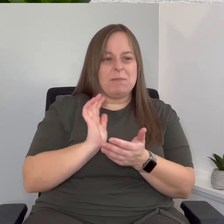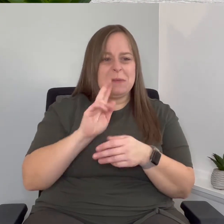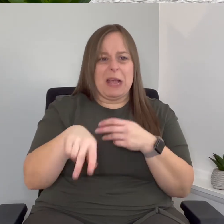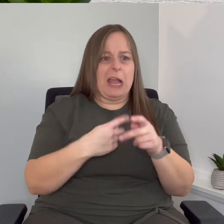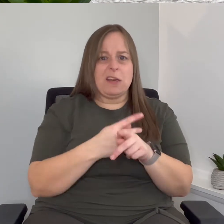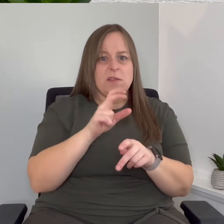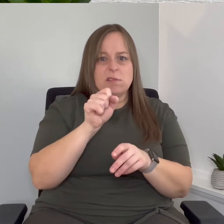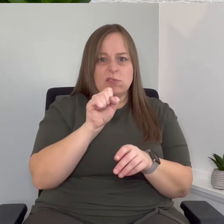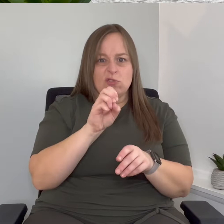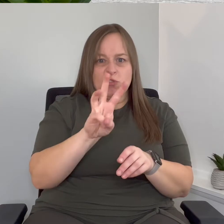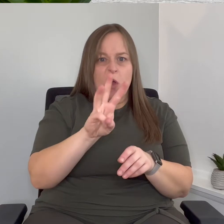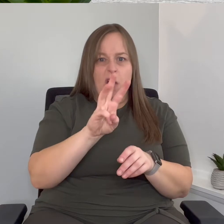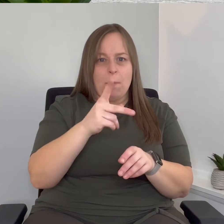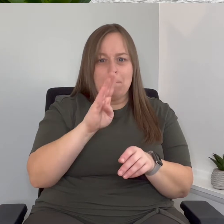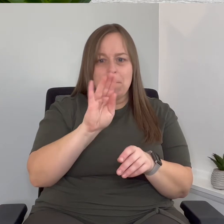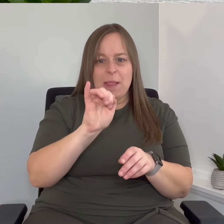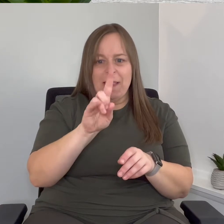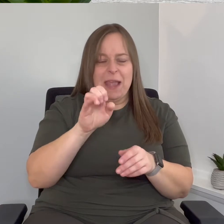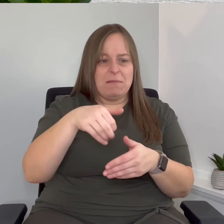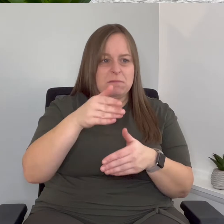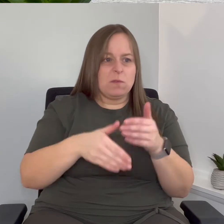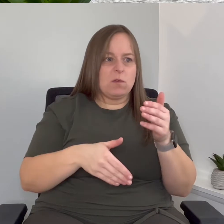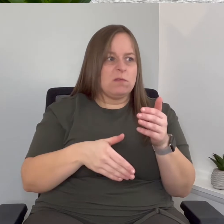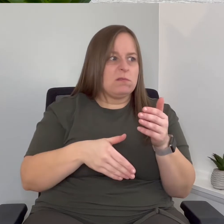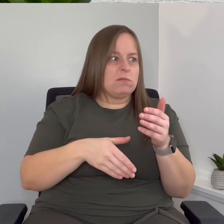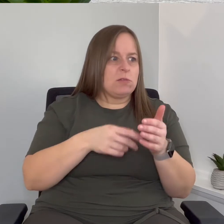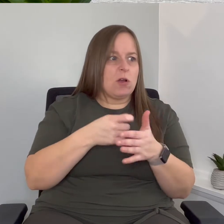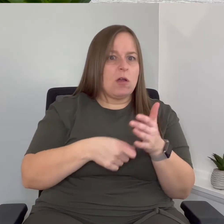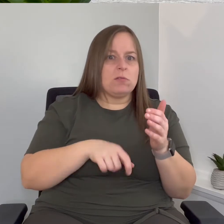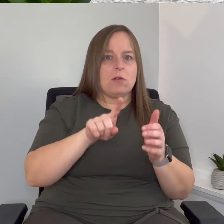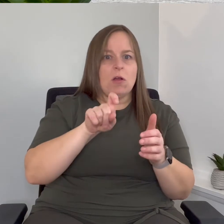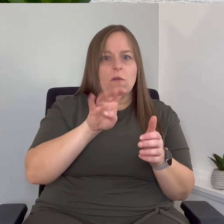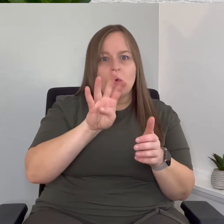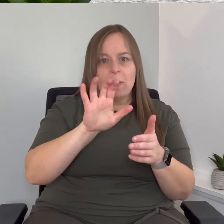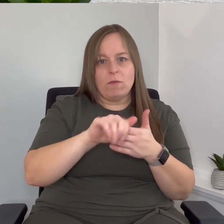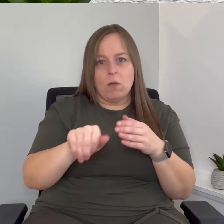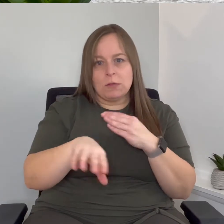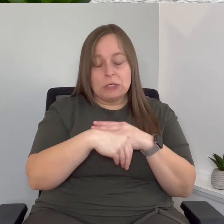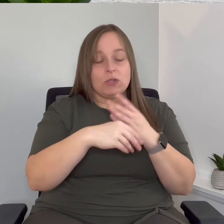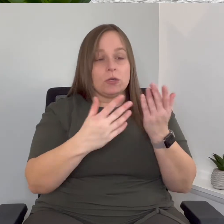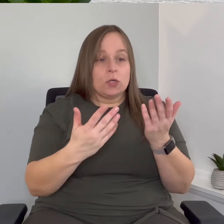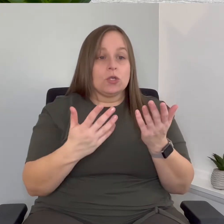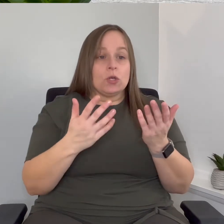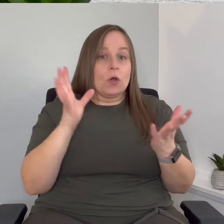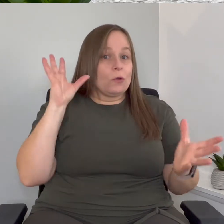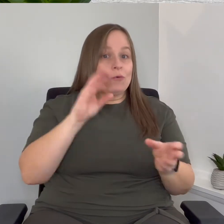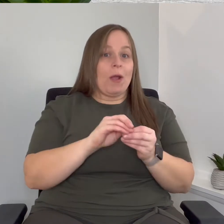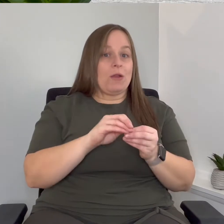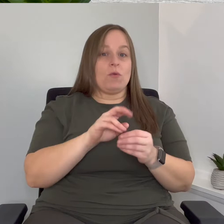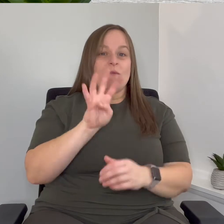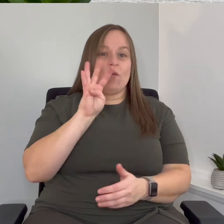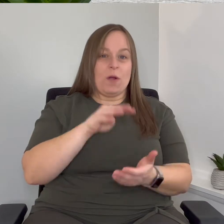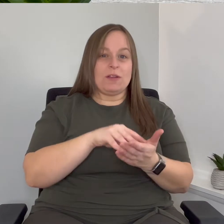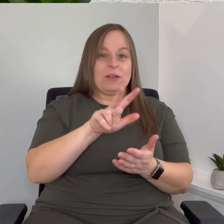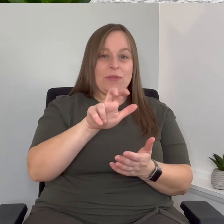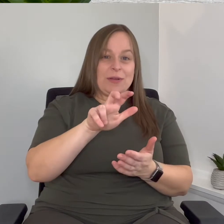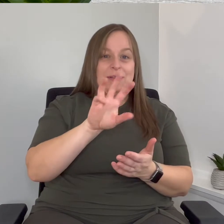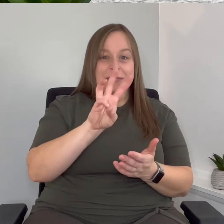some type of saw and blade and then costing 145 dollars so the grand total was four thousand three hundred and sixty